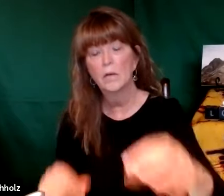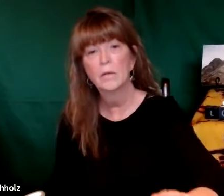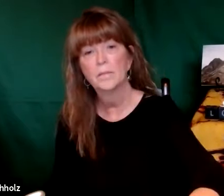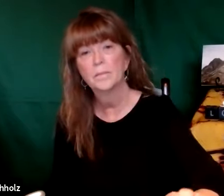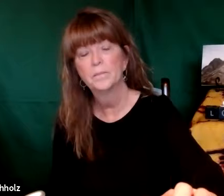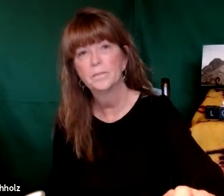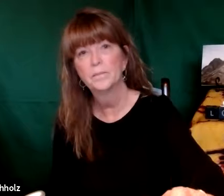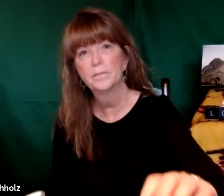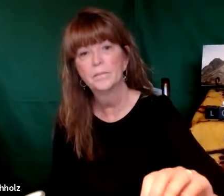I know I do